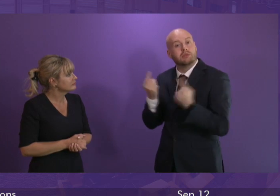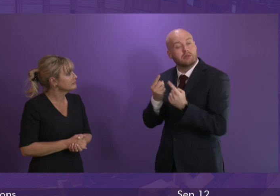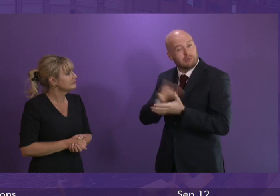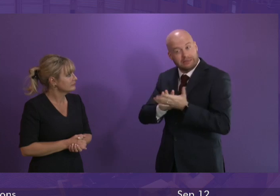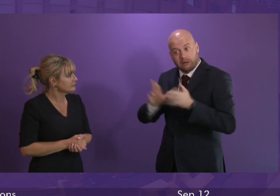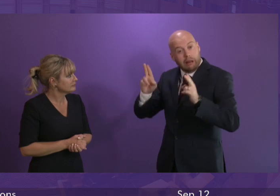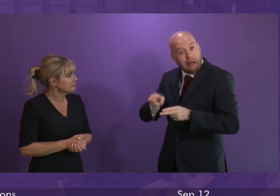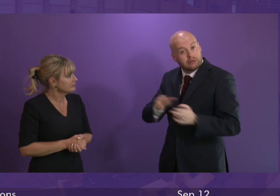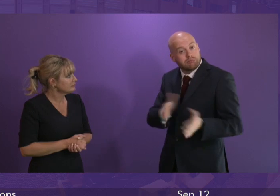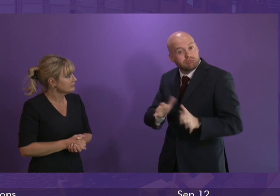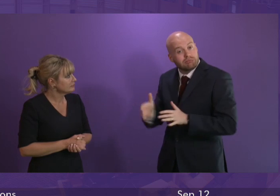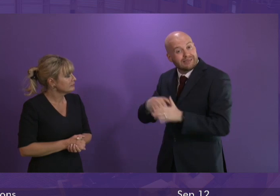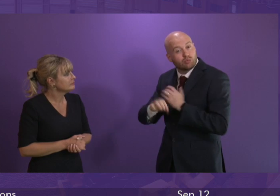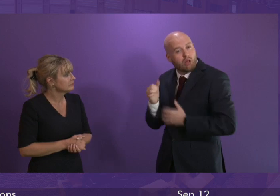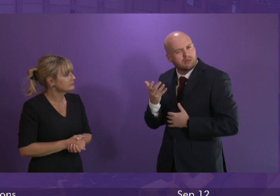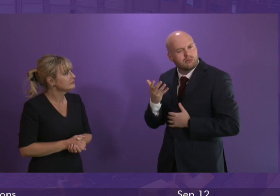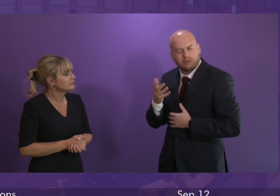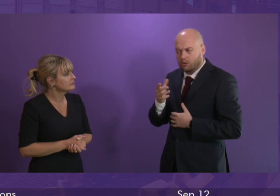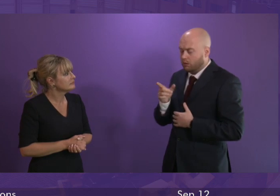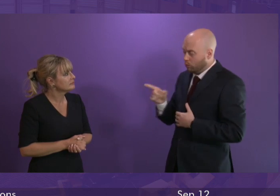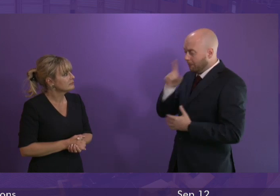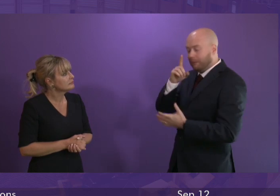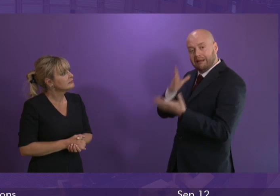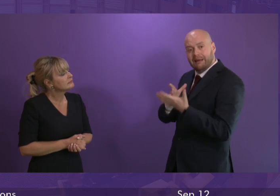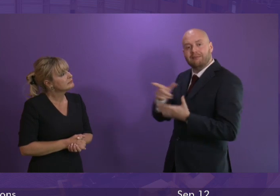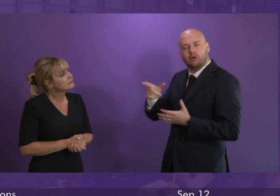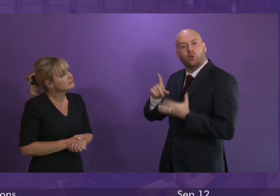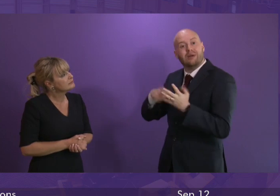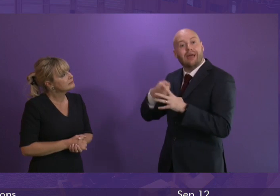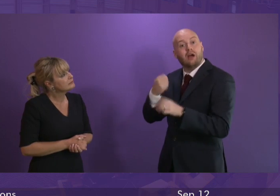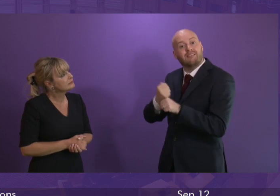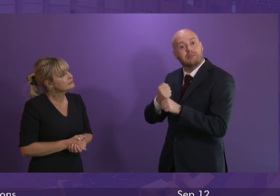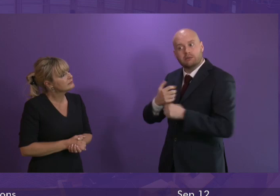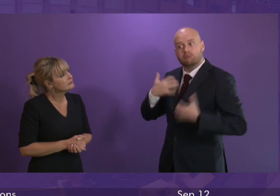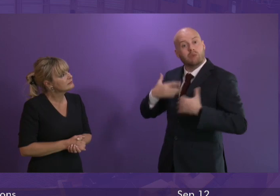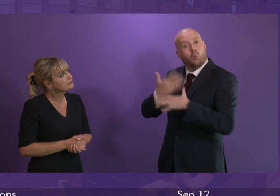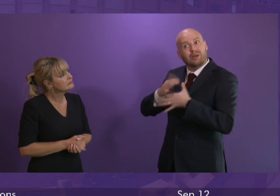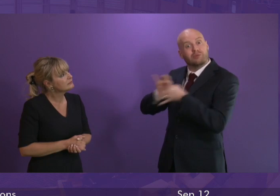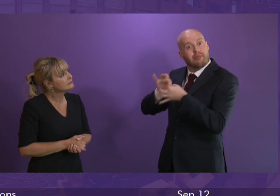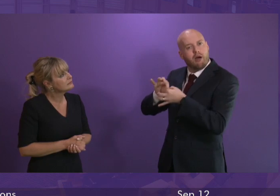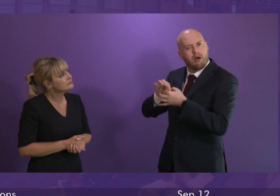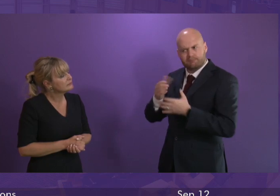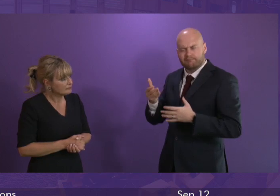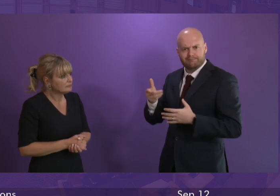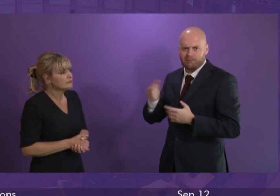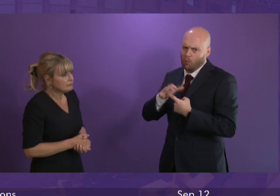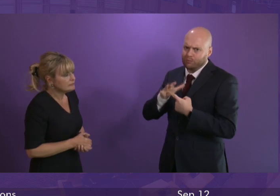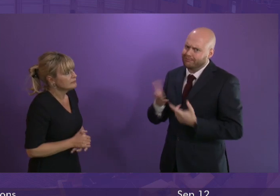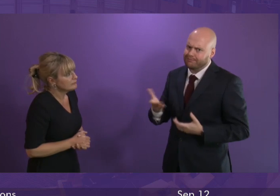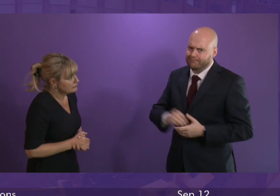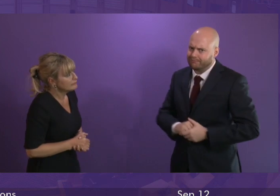does she believe the approach of the UK government reflects the spirit of working together on this important issue first minister